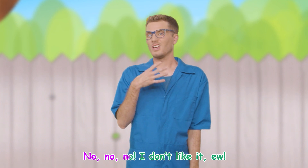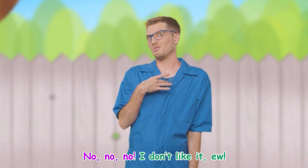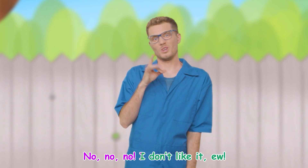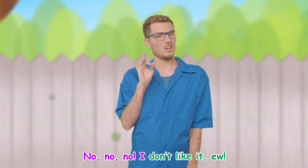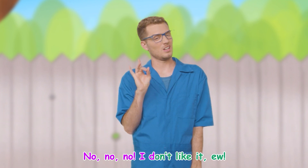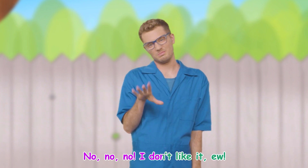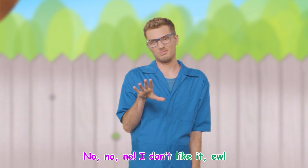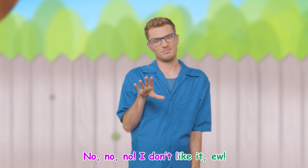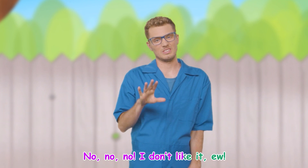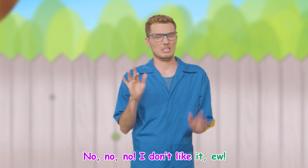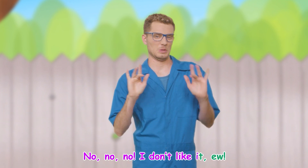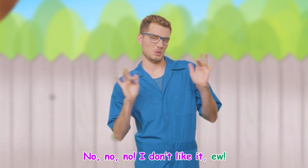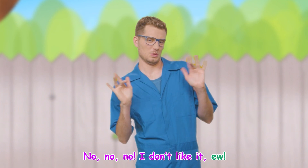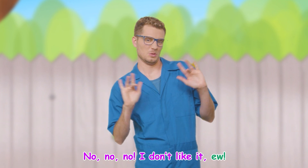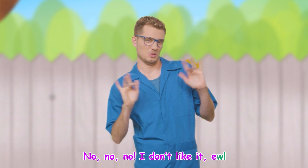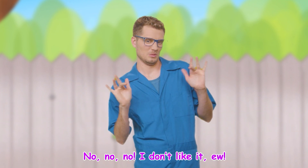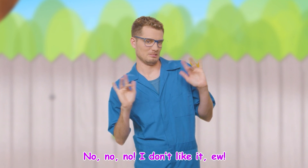I don't like it Ew